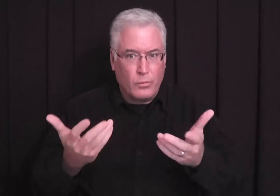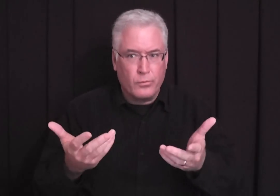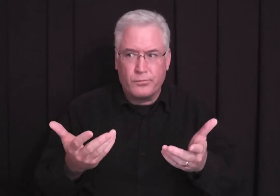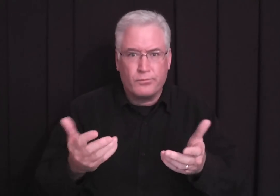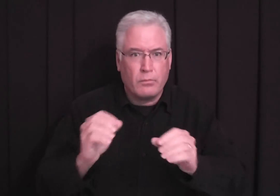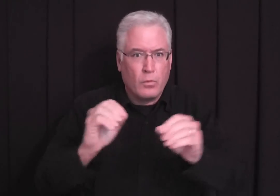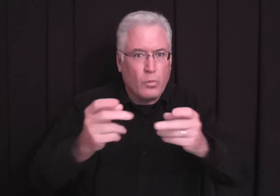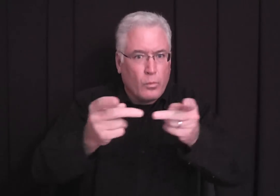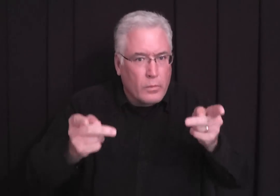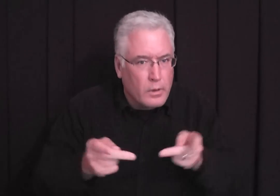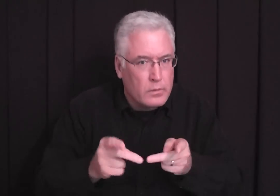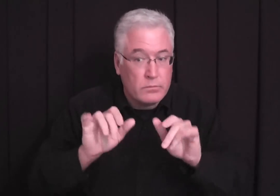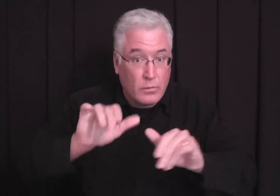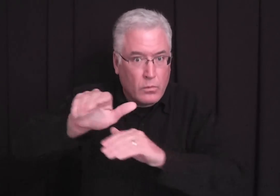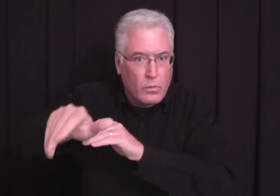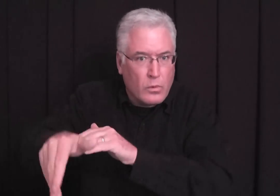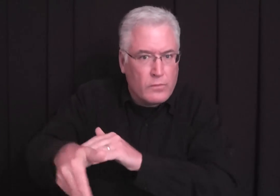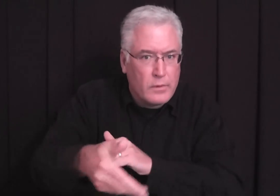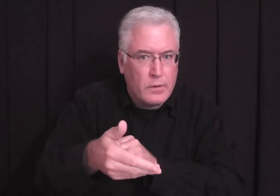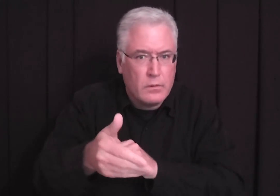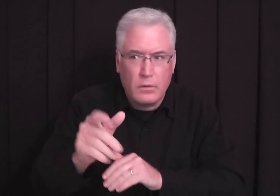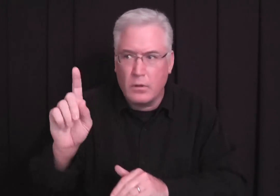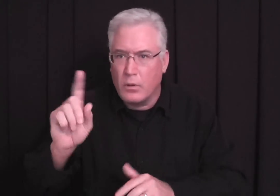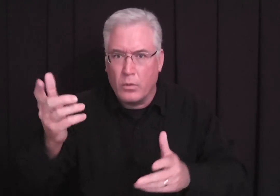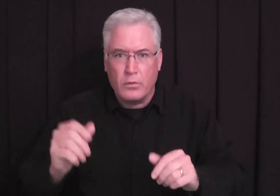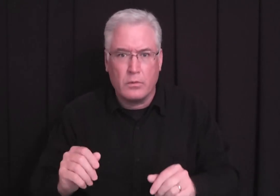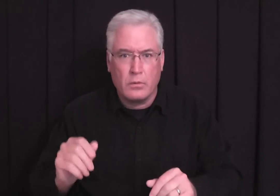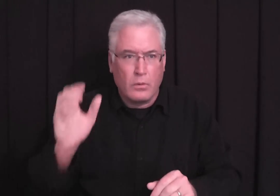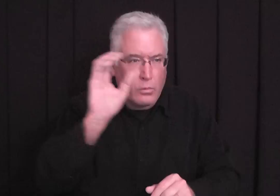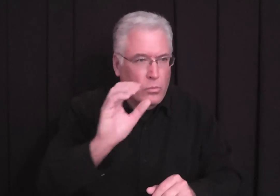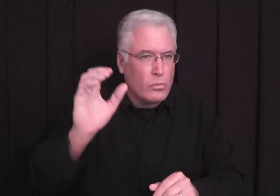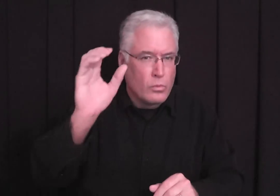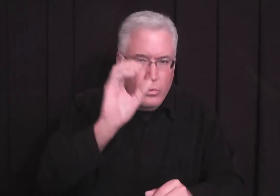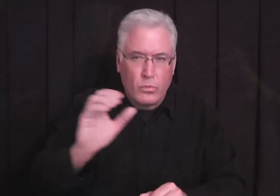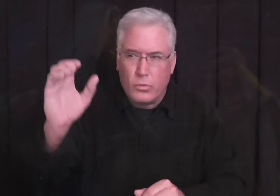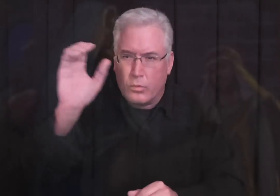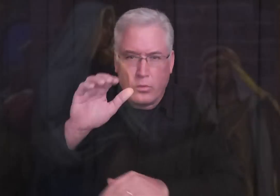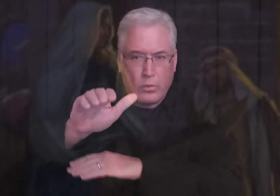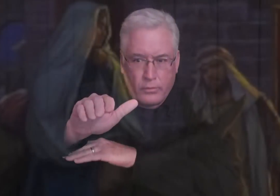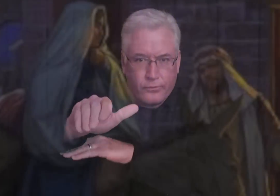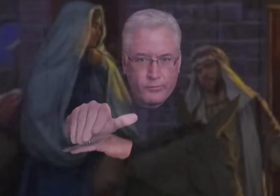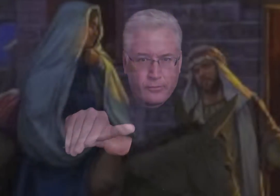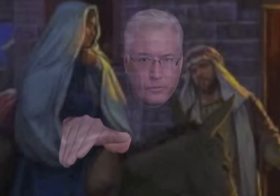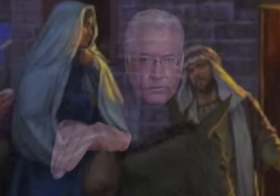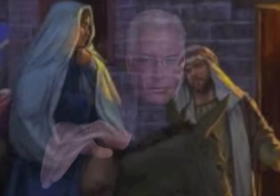to a baby. And what are they going to do? They're searching for a place. And they continued to search and search.